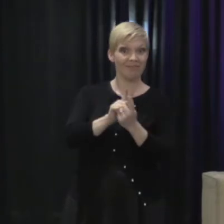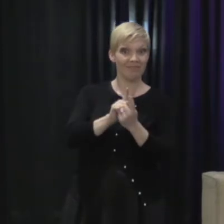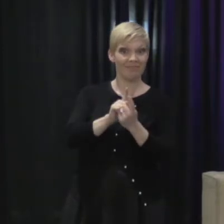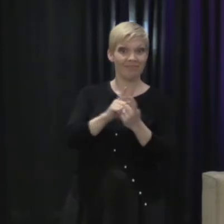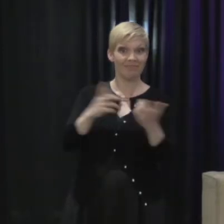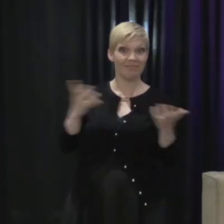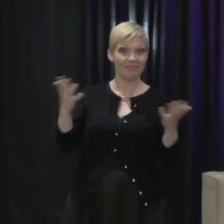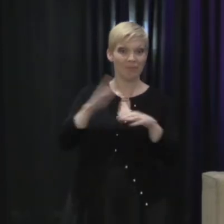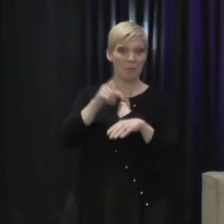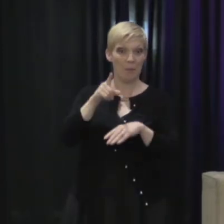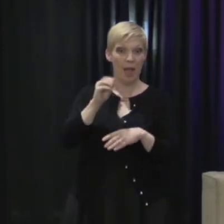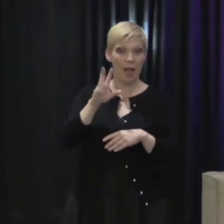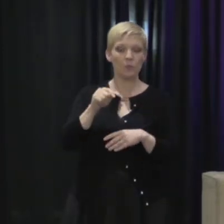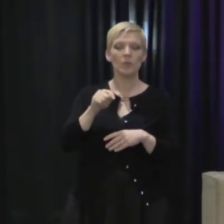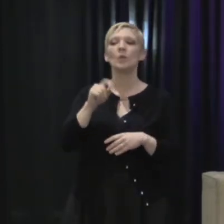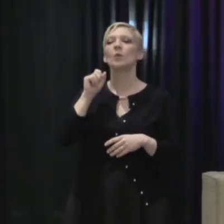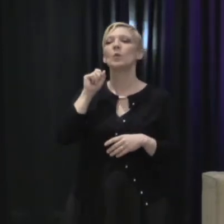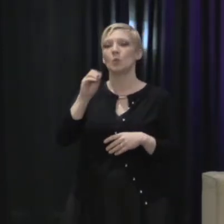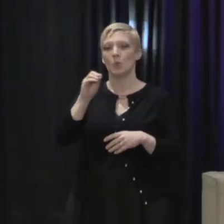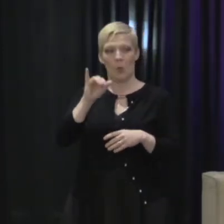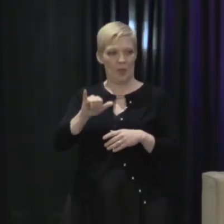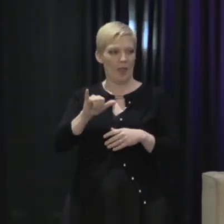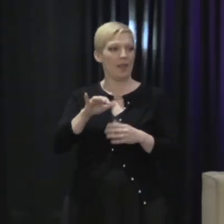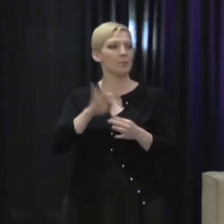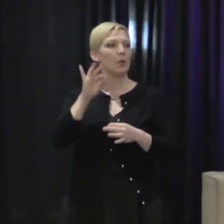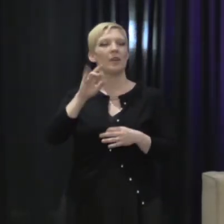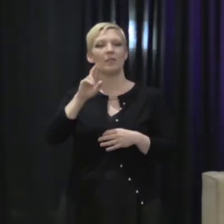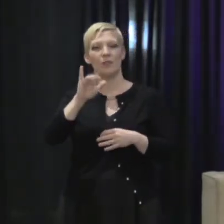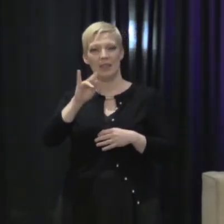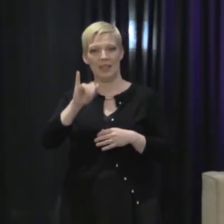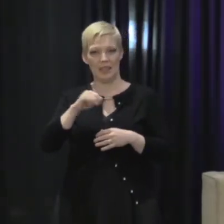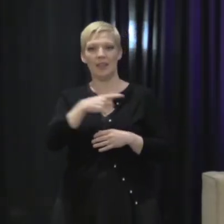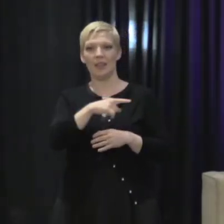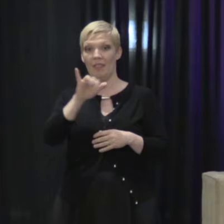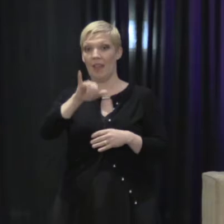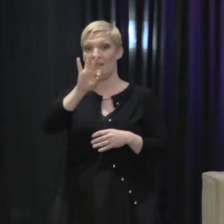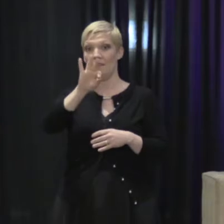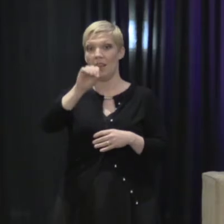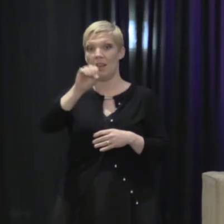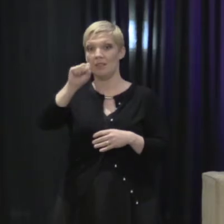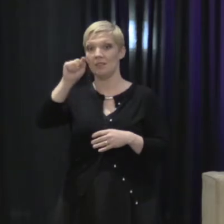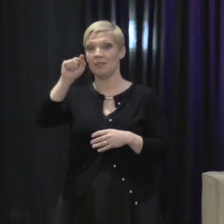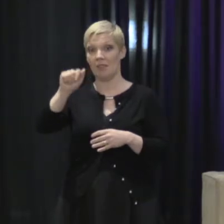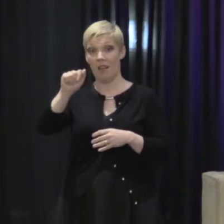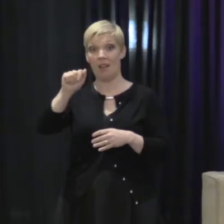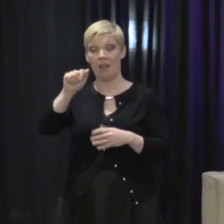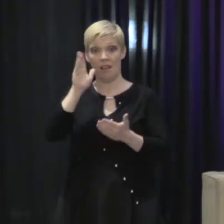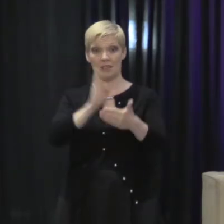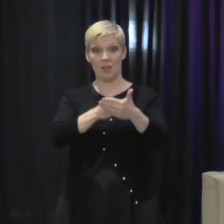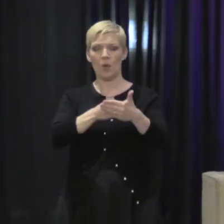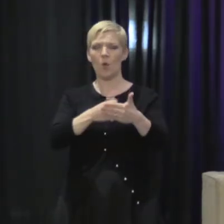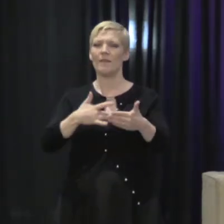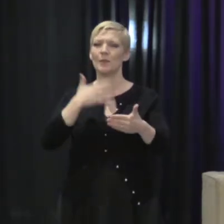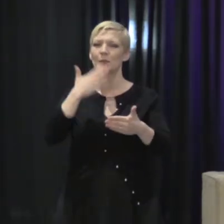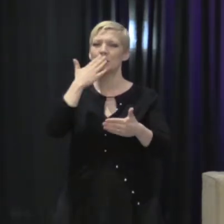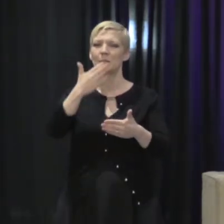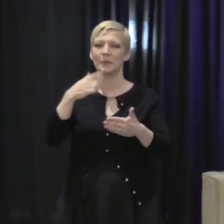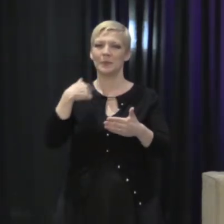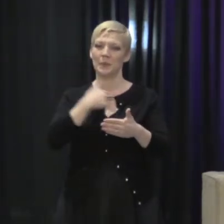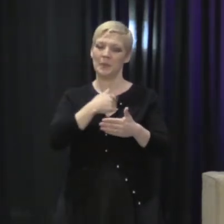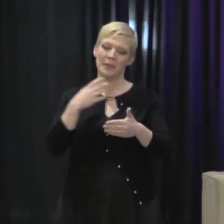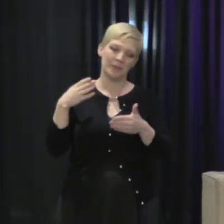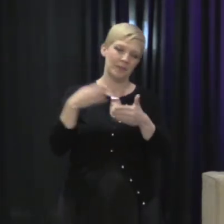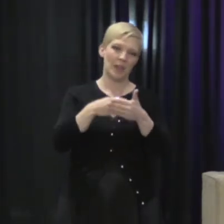you know, in the spirit of Ricky's introduction of the FOSTA lawsuit, it felt pretty good when we filed Jessica